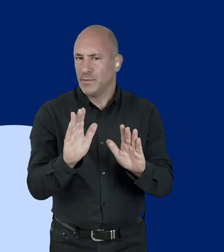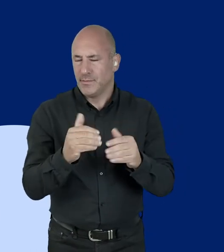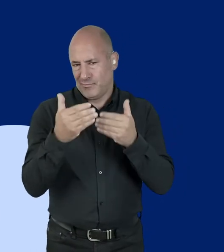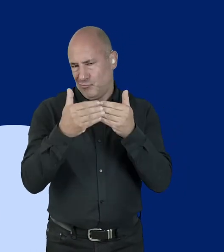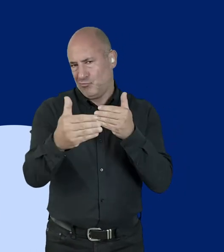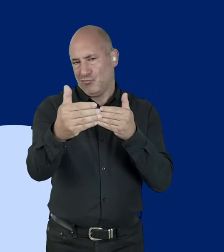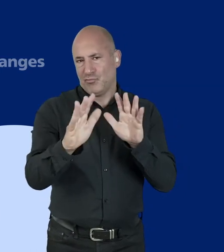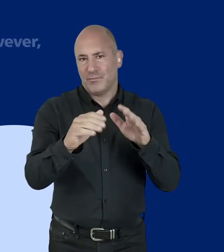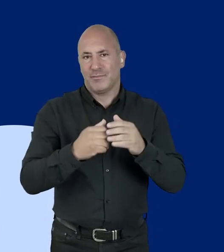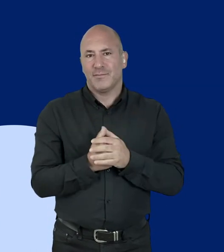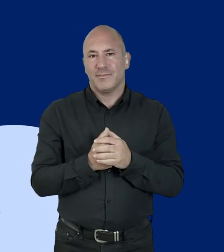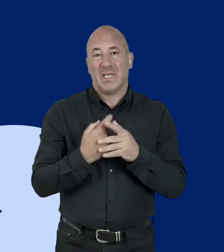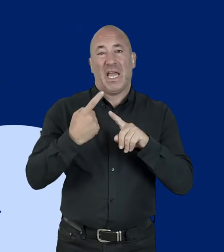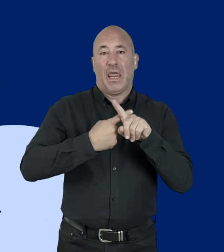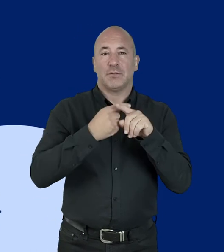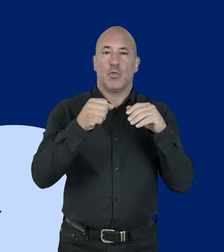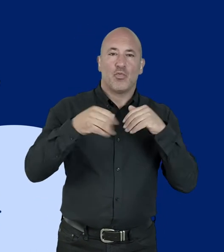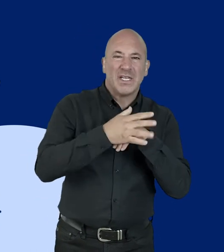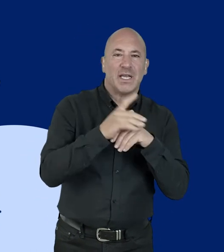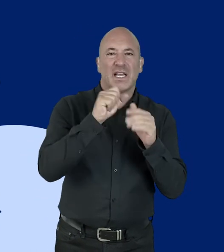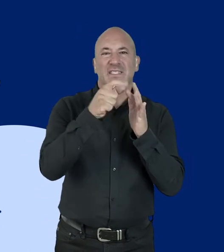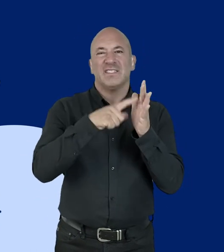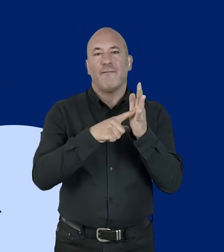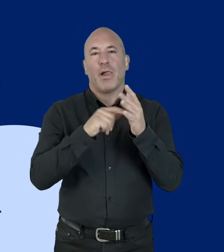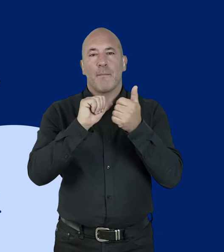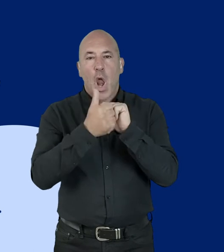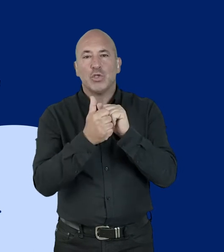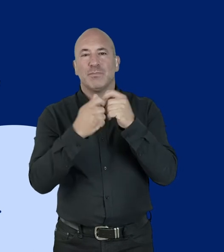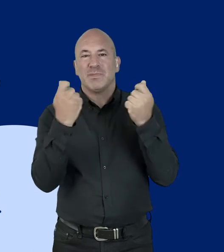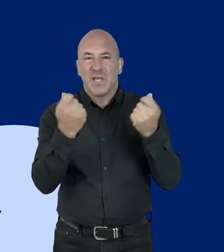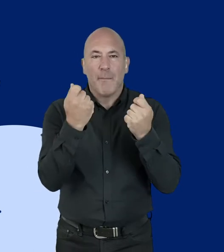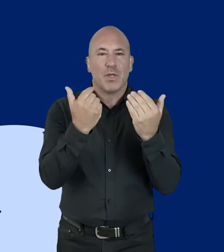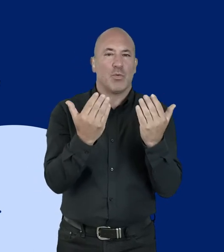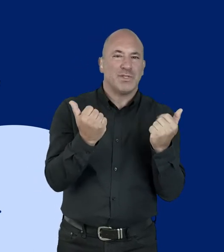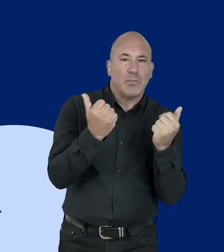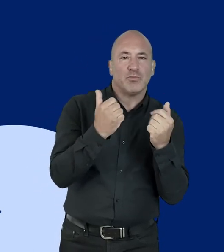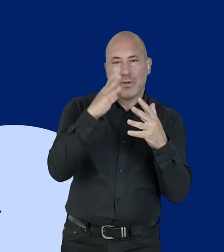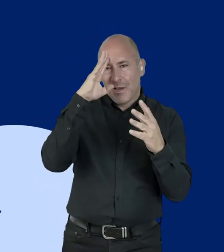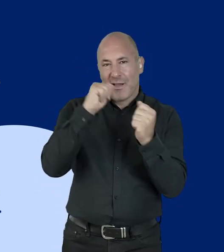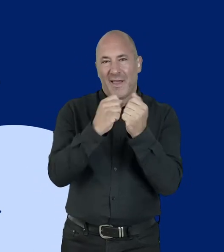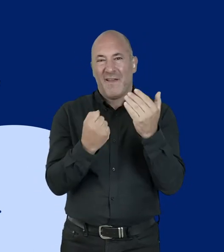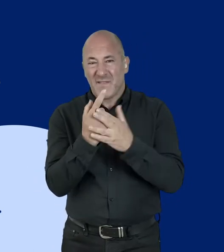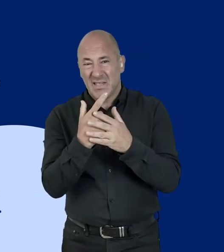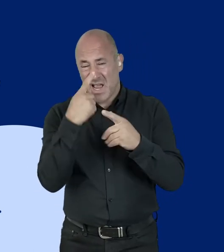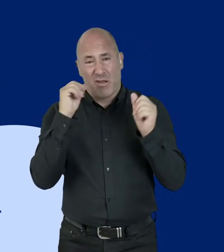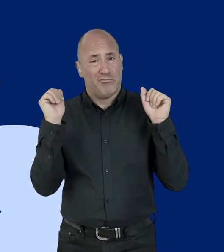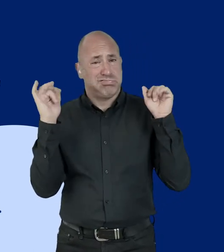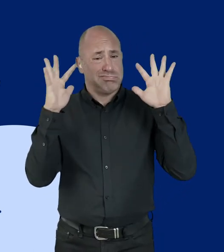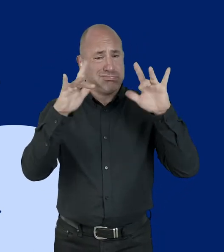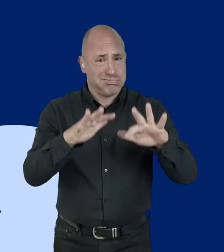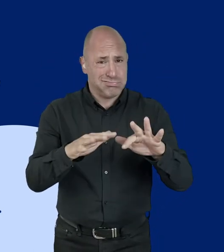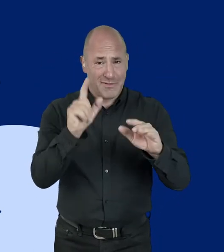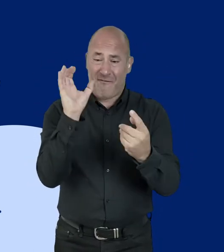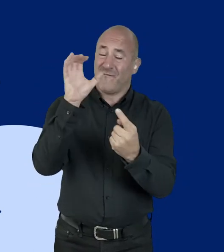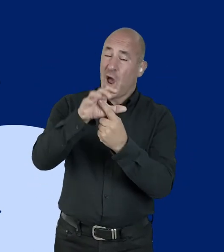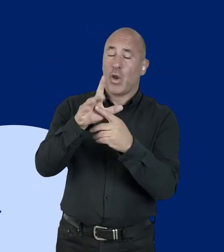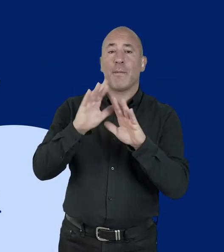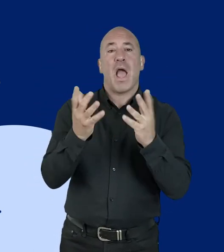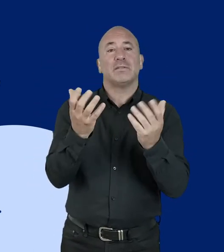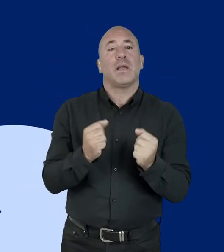restrictions. In England, weddings, civil partnership ceremonies, receptions and commemorative events can be attended by as